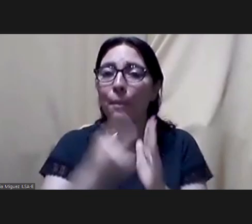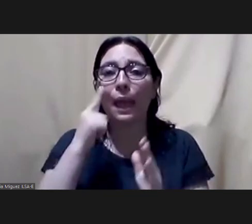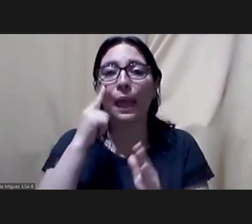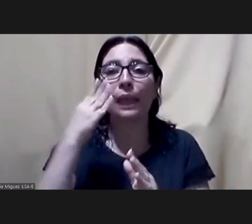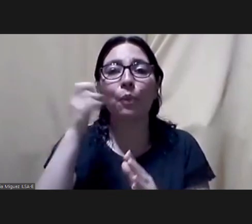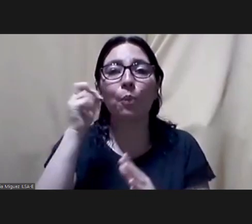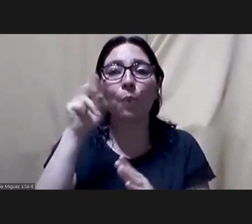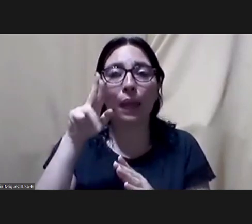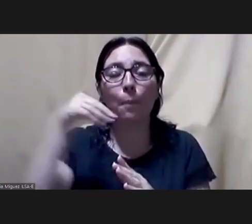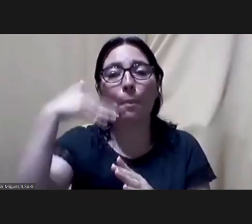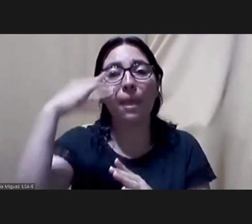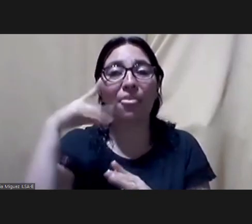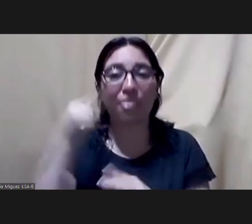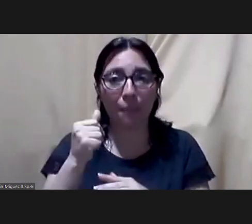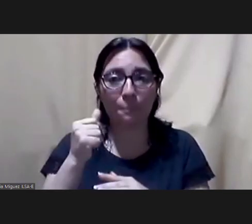program